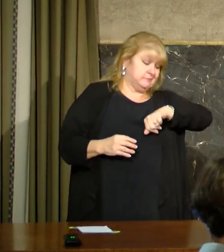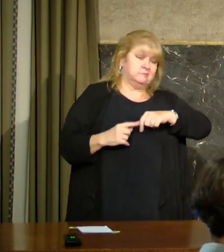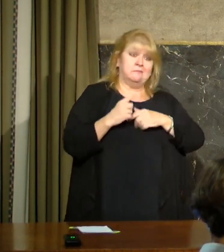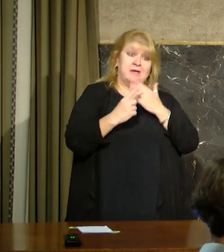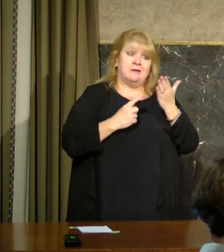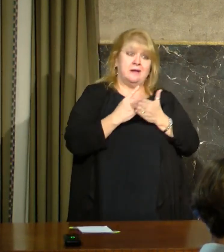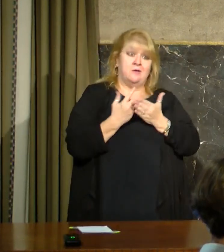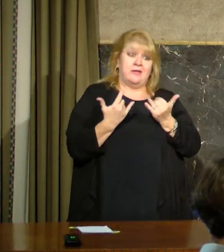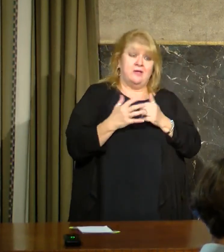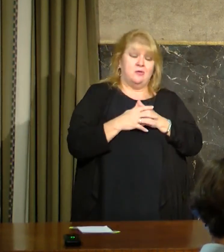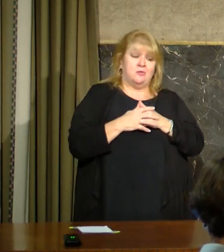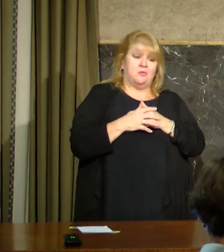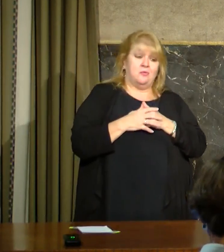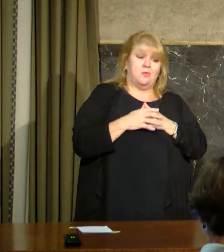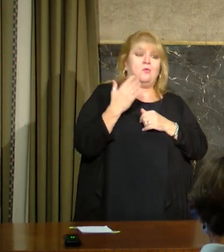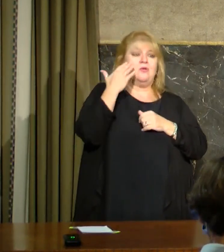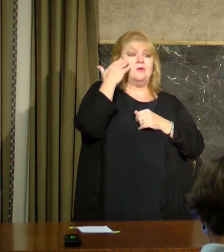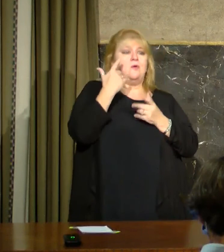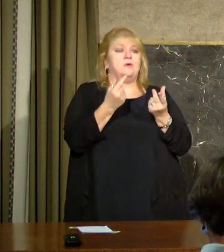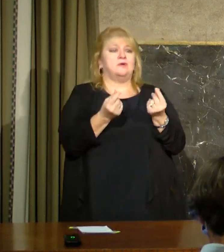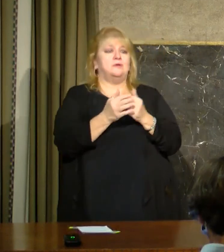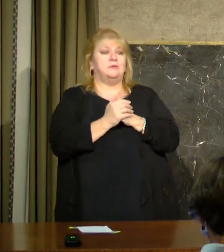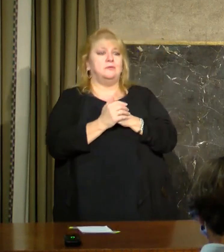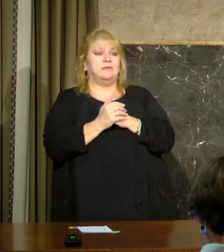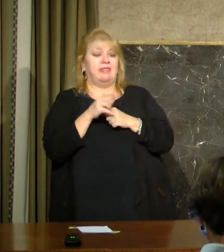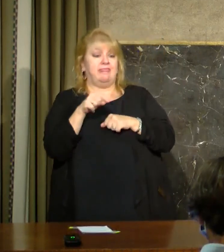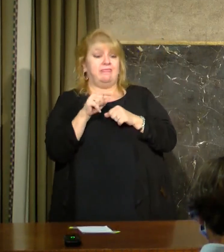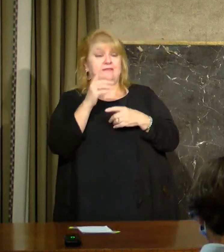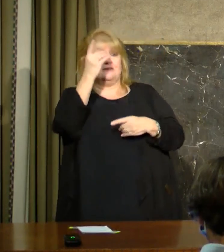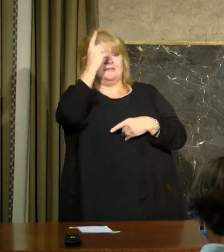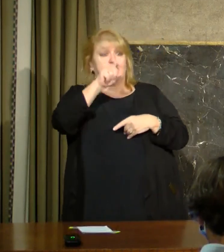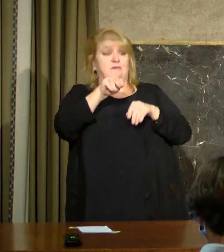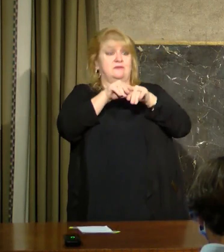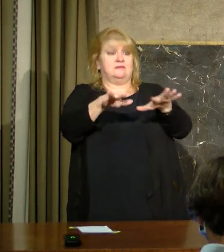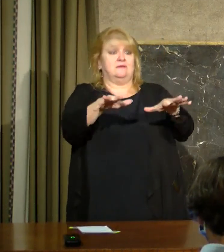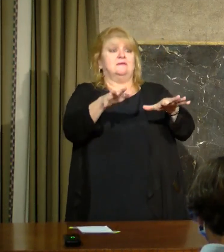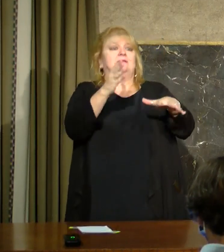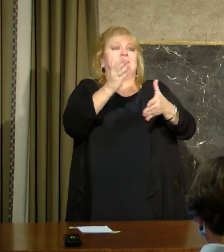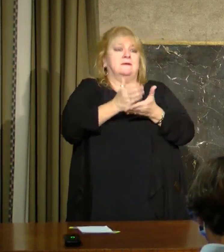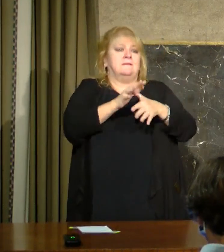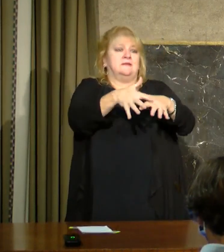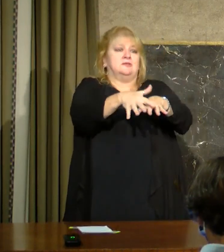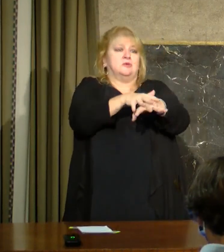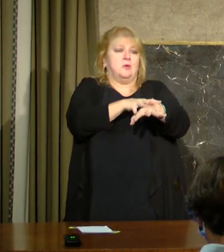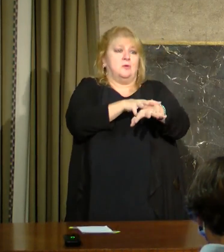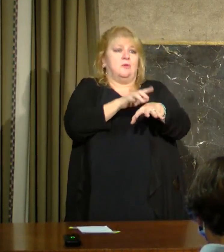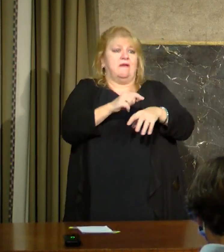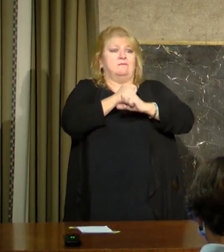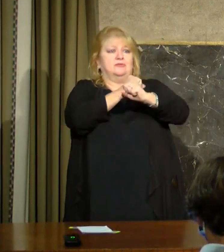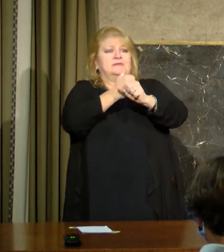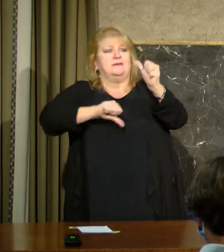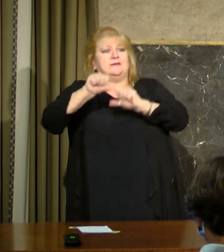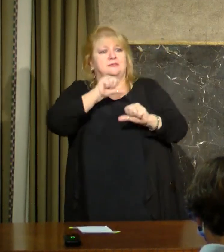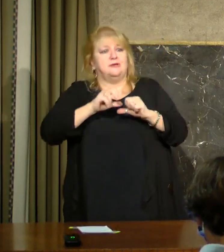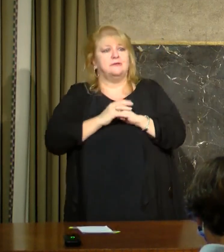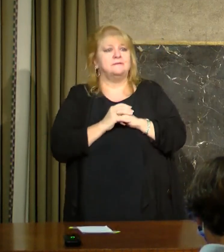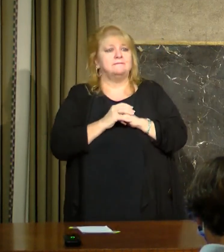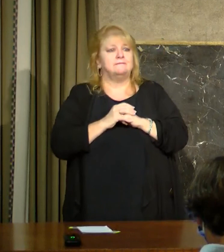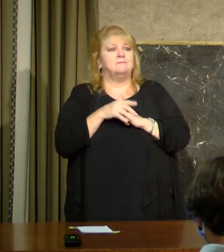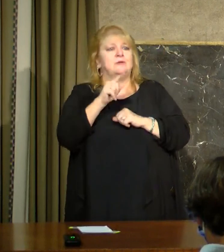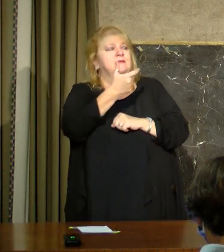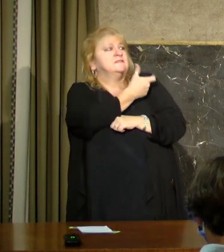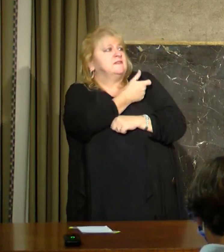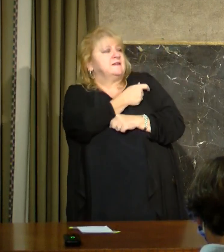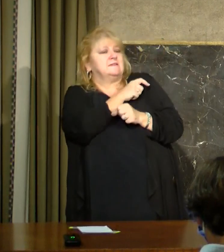We have to slow the transmission of this disease. We have to protect one another. We have to administer the